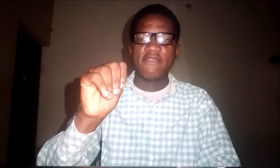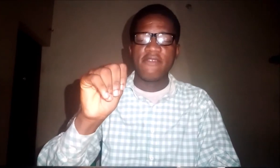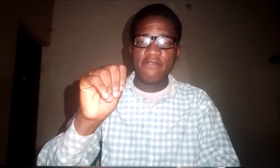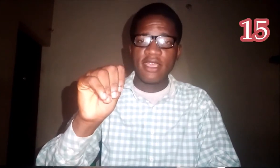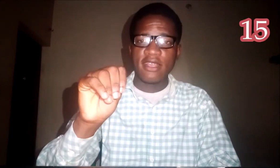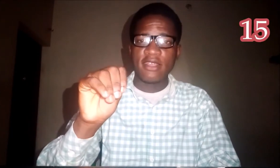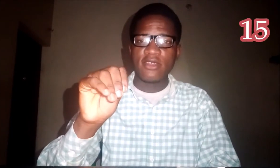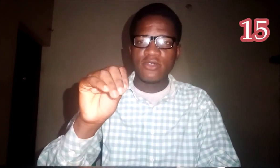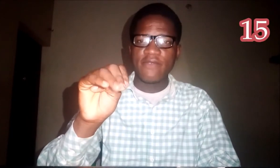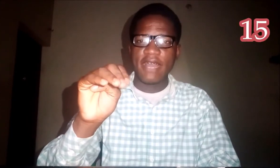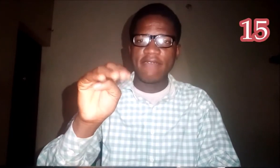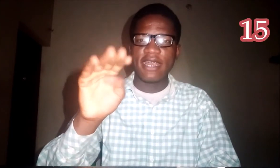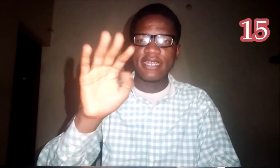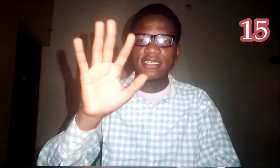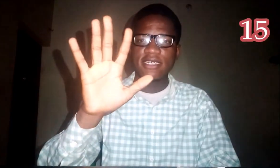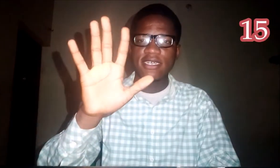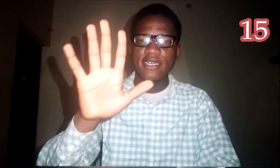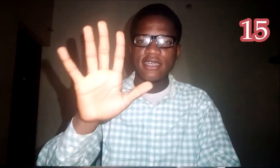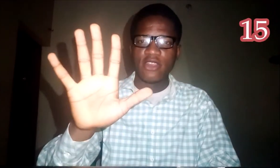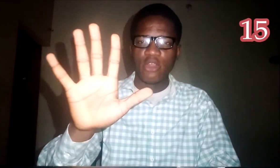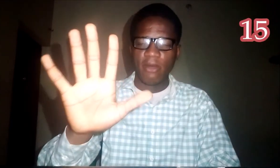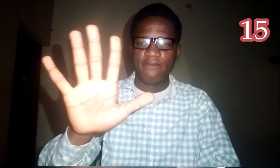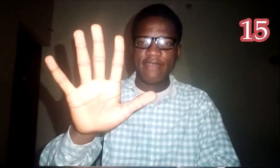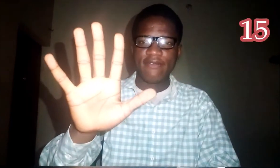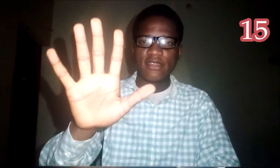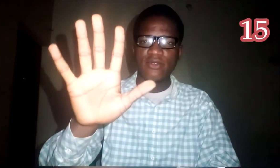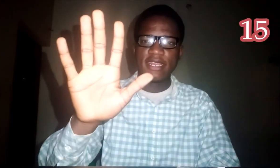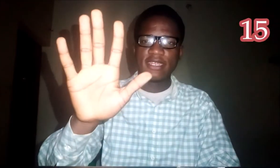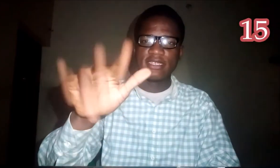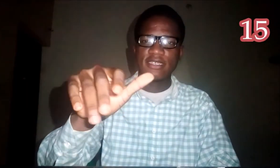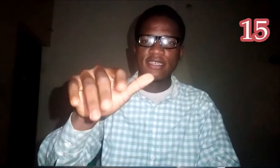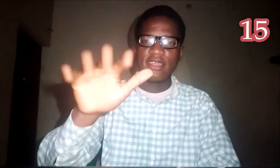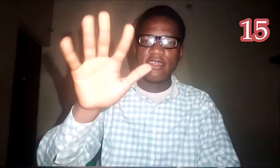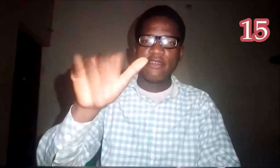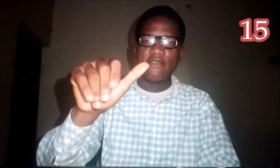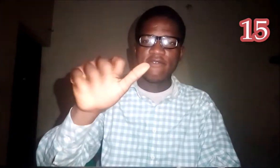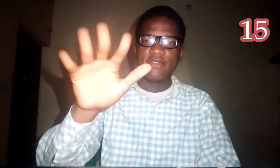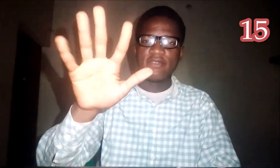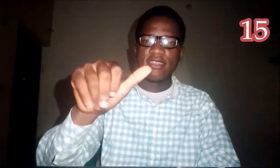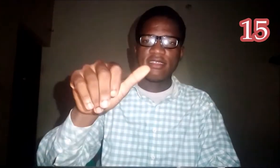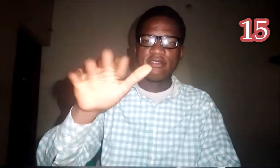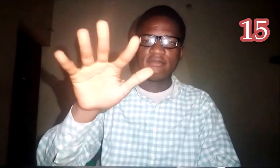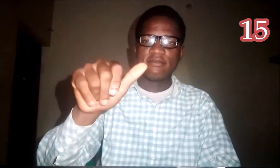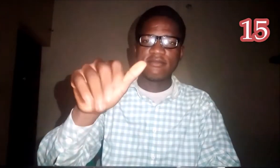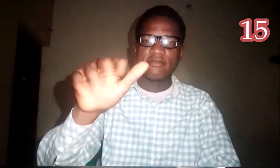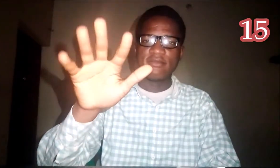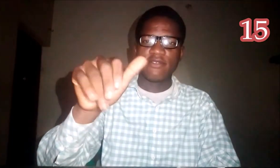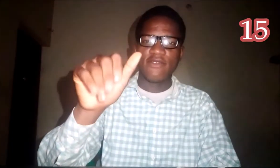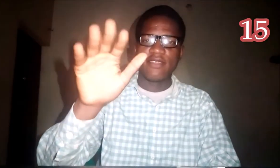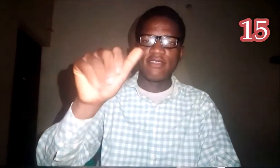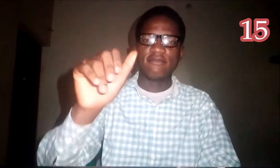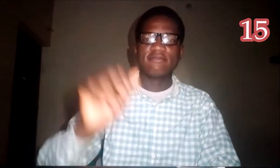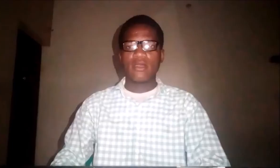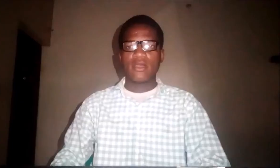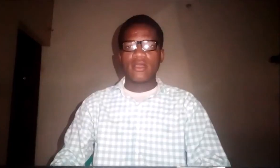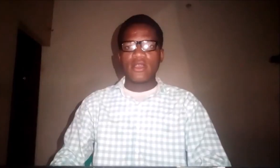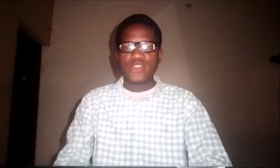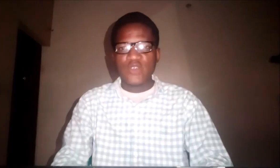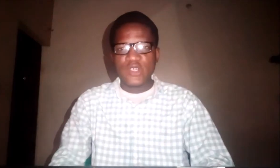Fifteen. Do the five hand. Number five. And do like this. Fifteen. Fifteen. Do So, for